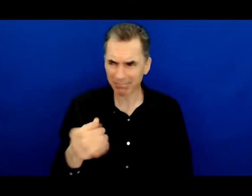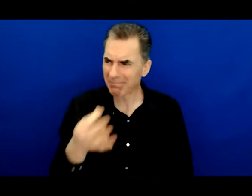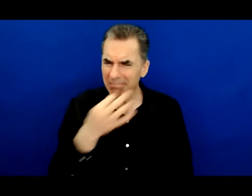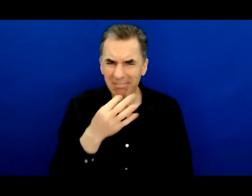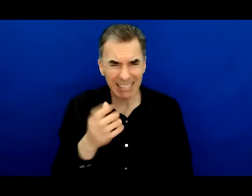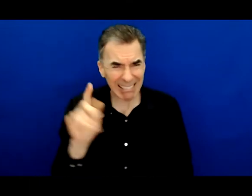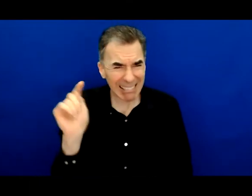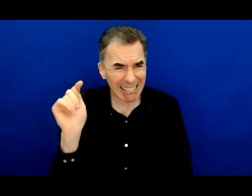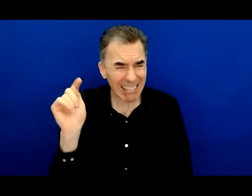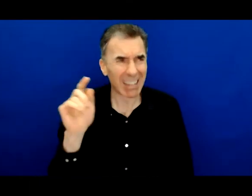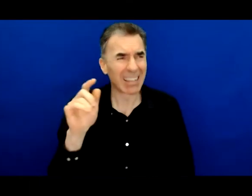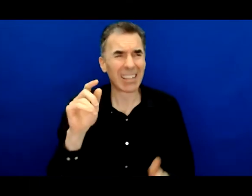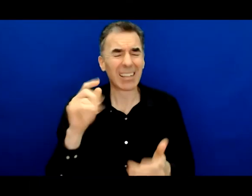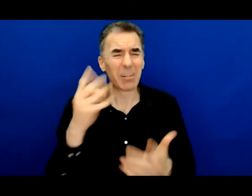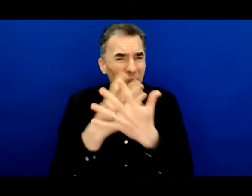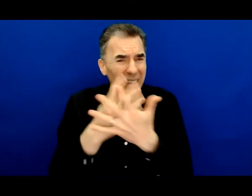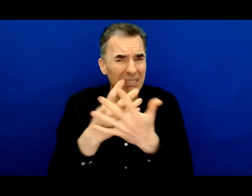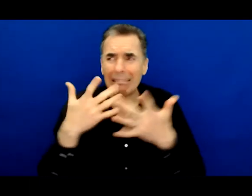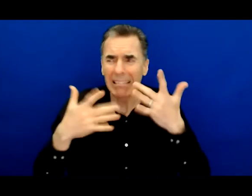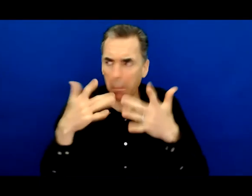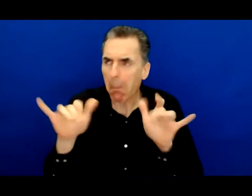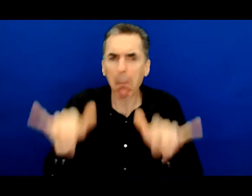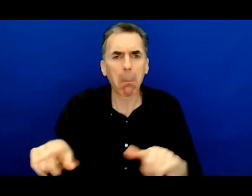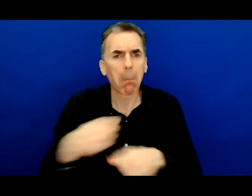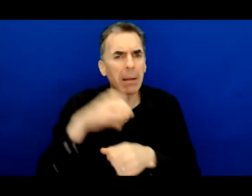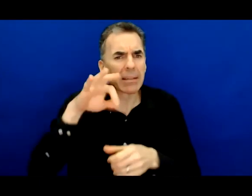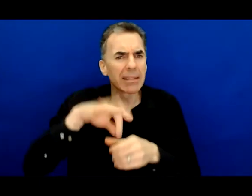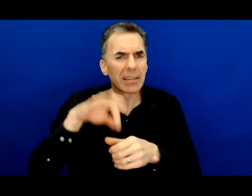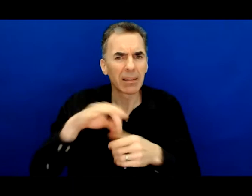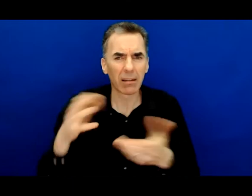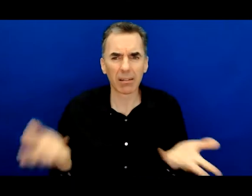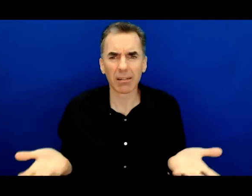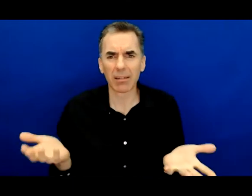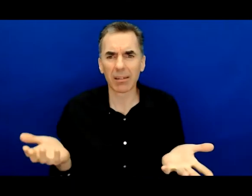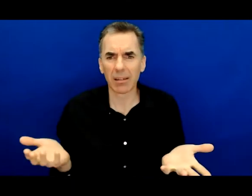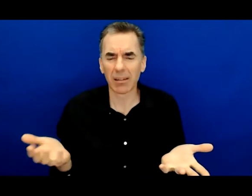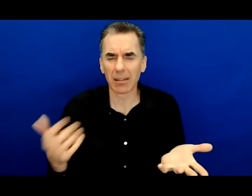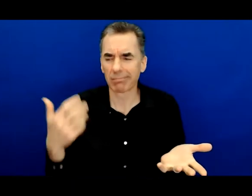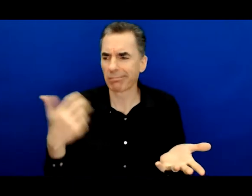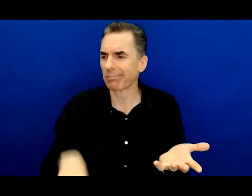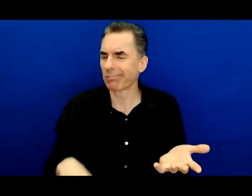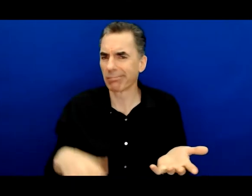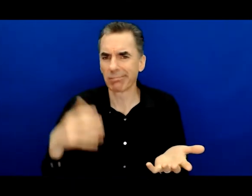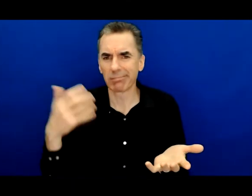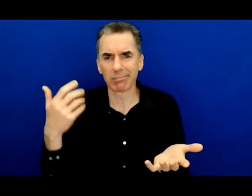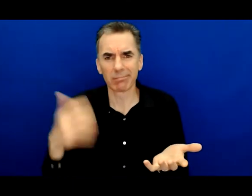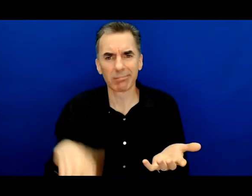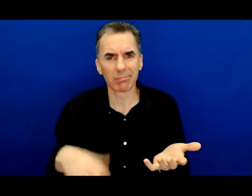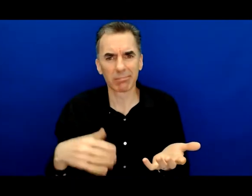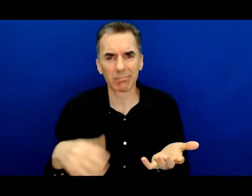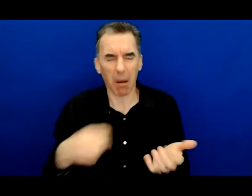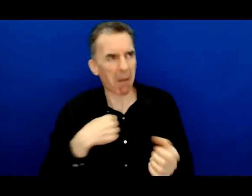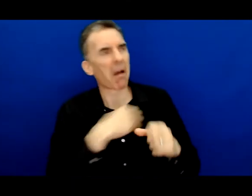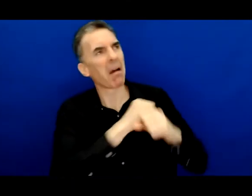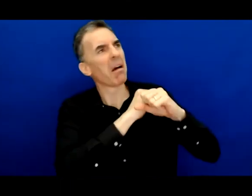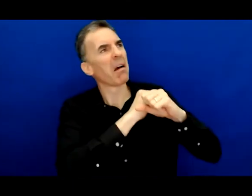a point in time when the world shifts beneath you, when the foundations of the old order and its unshakable wisdom begin to crumble just as the new